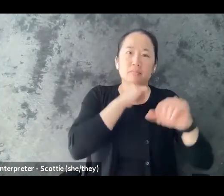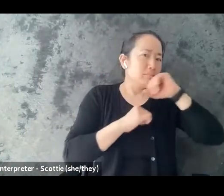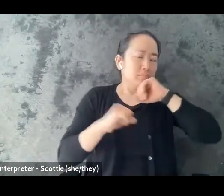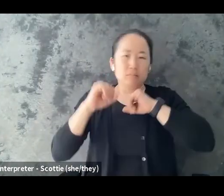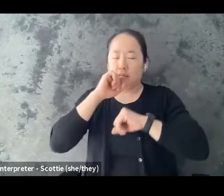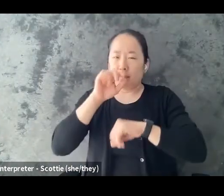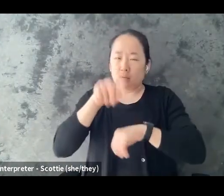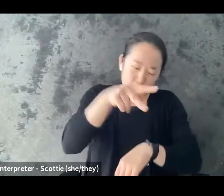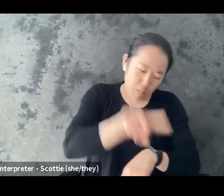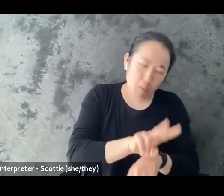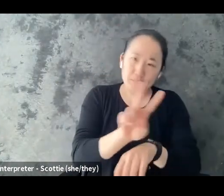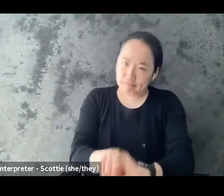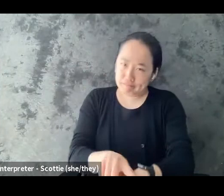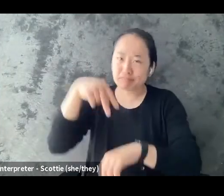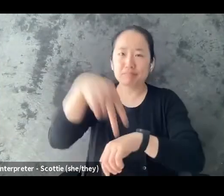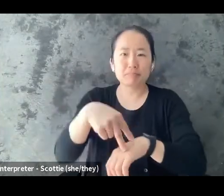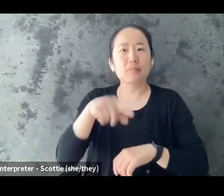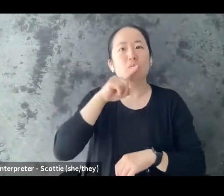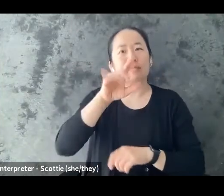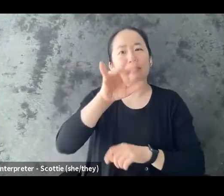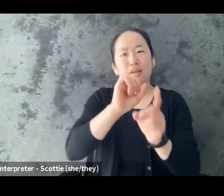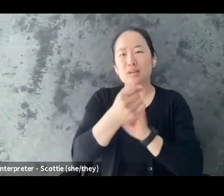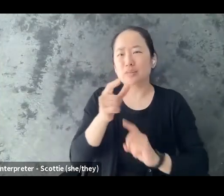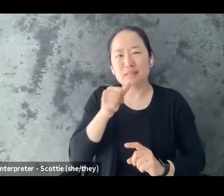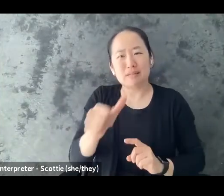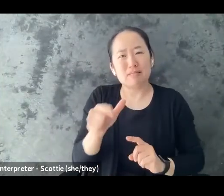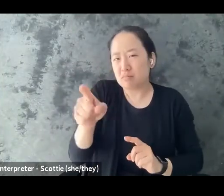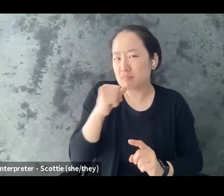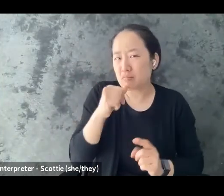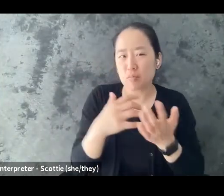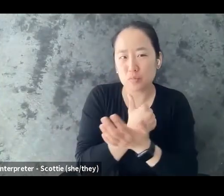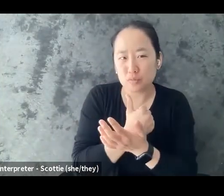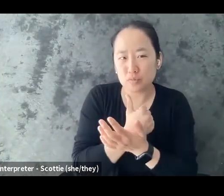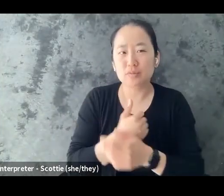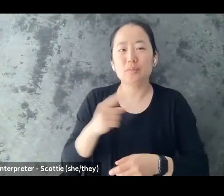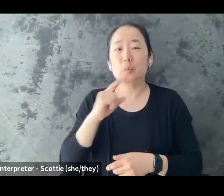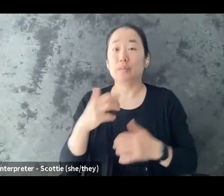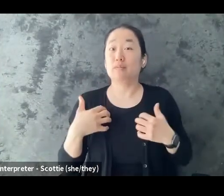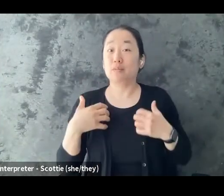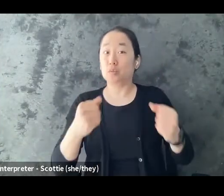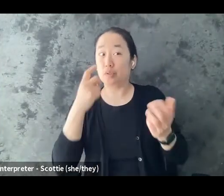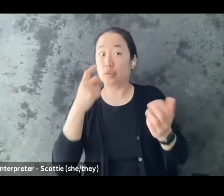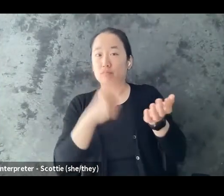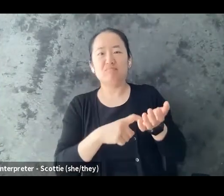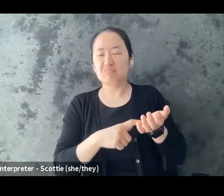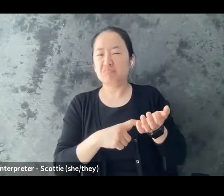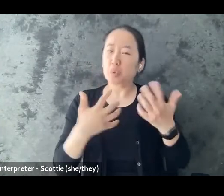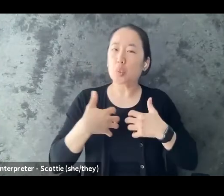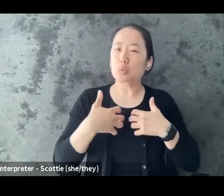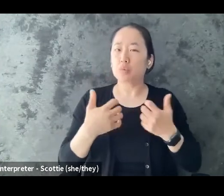people really fear pity and sometimes it's not they see strength they see courage they see you know gentleness all these